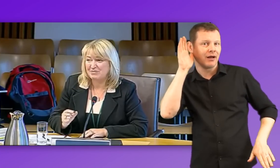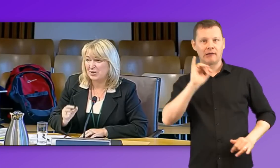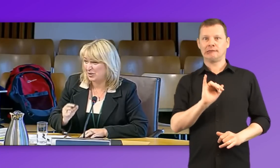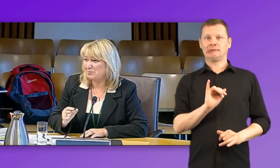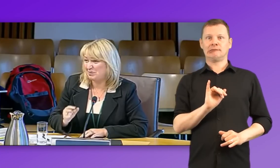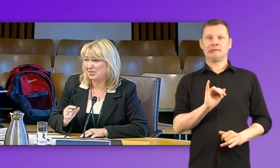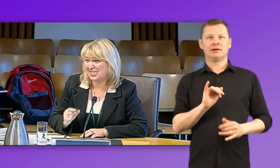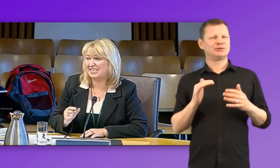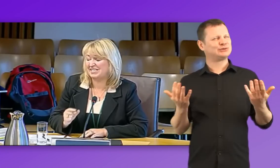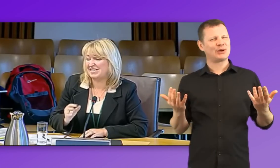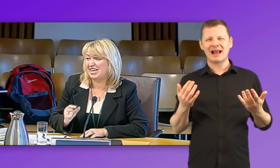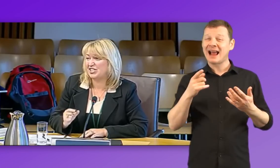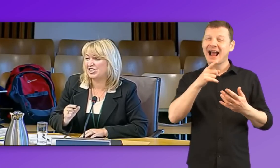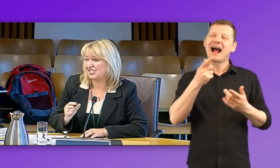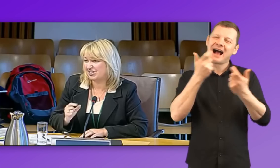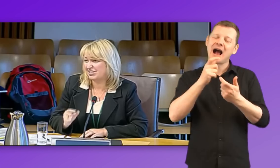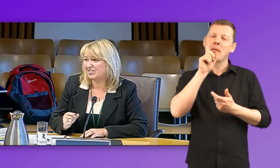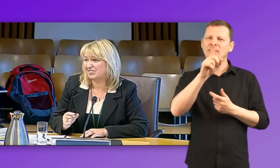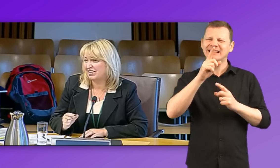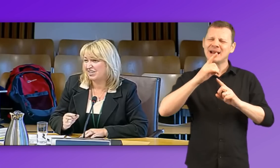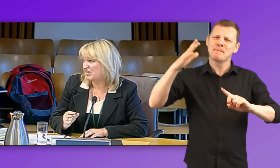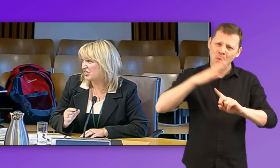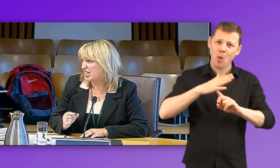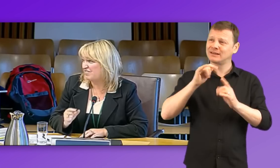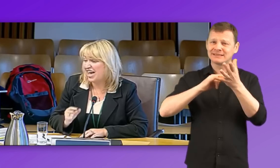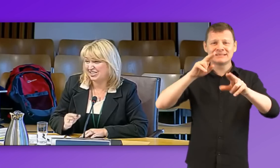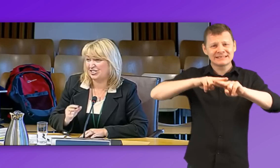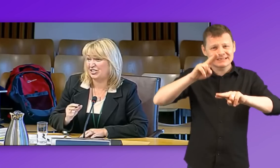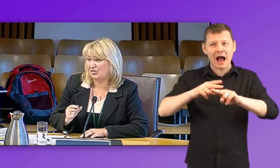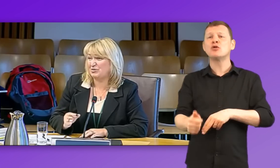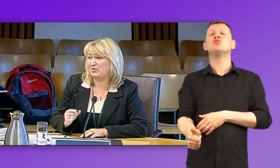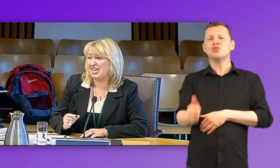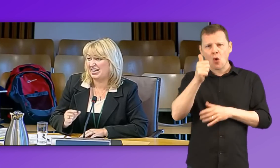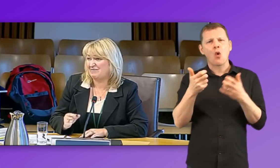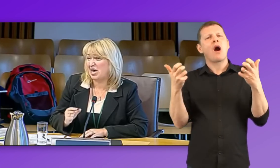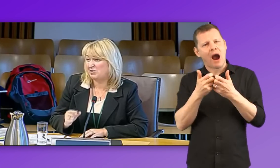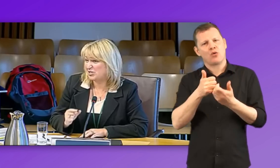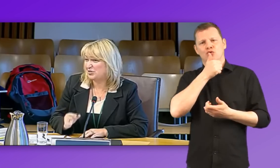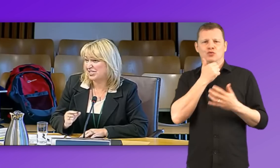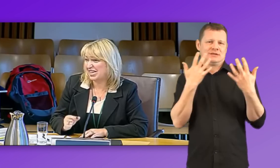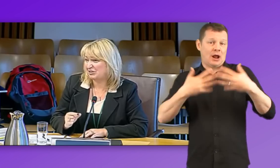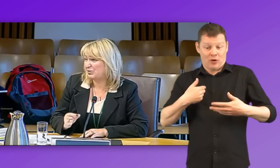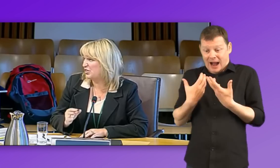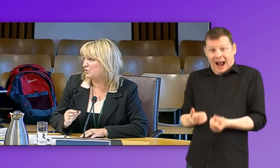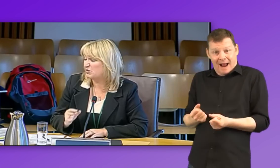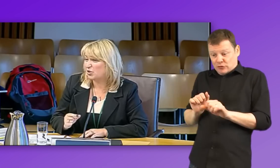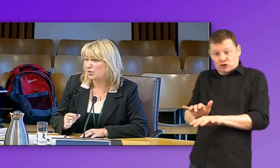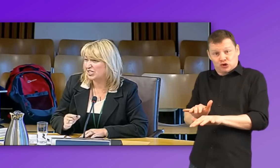But our young people are telling us that actually it's critical that our staff actually know how to use the technology that we've got.